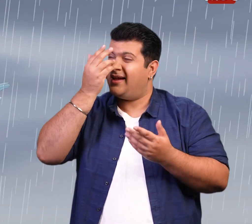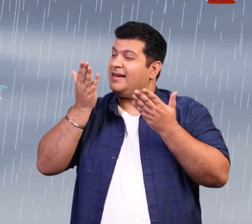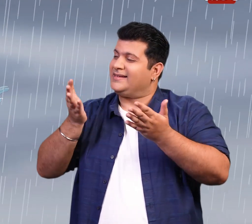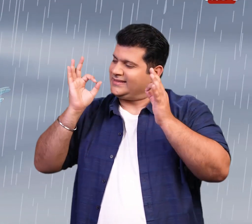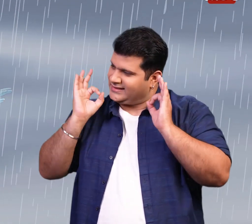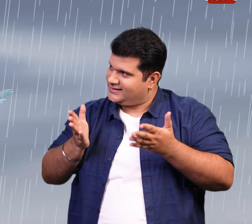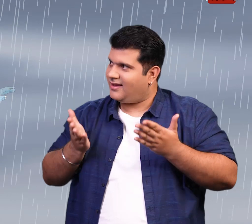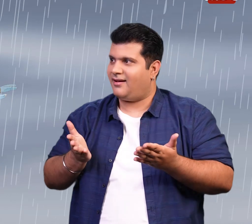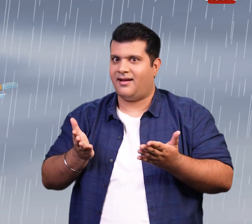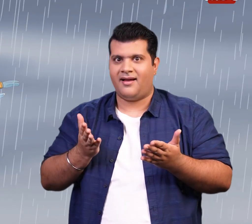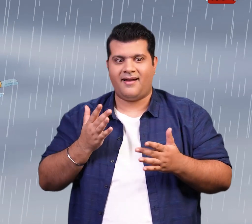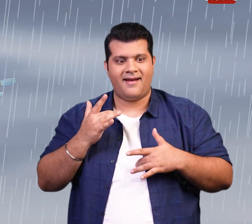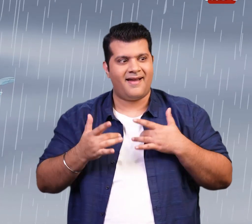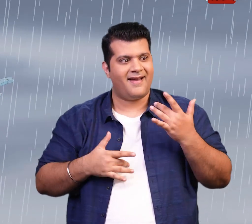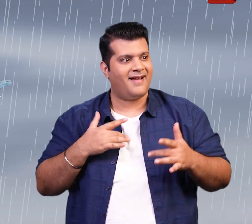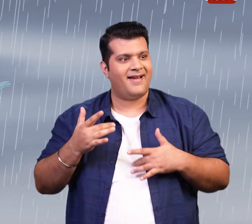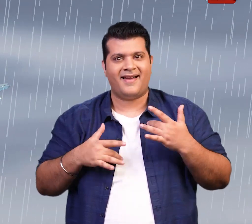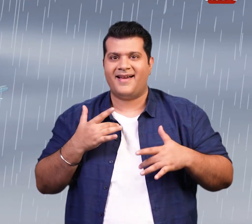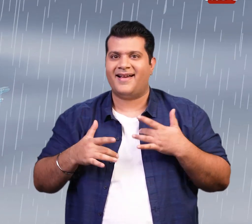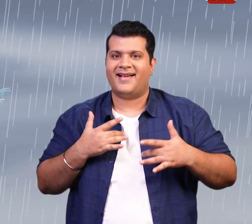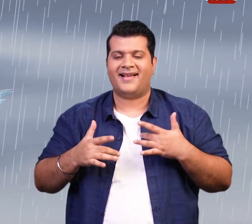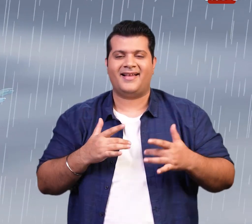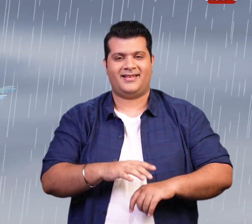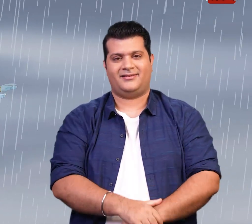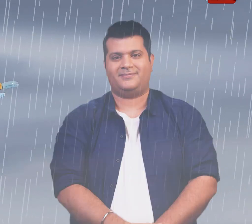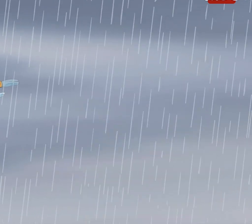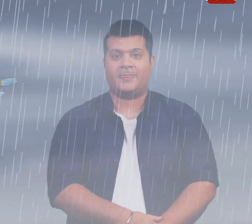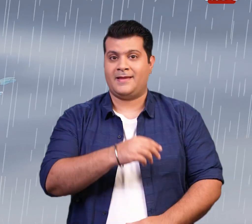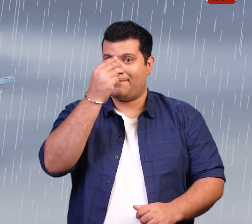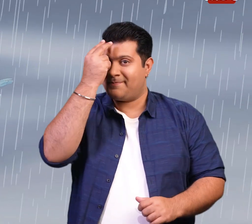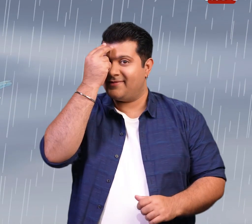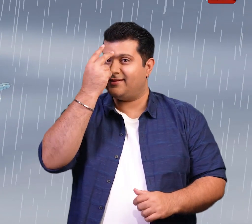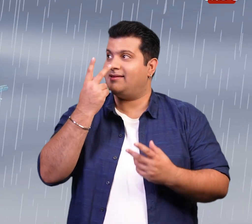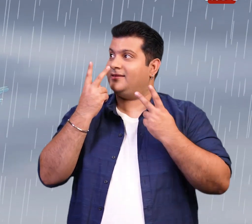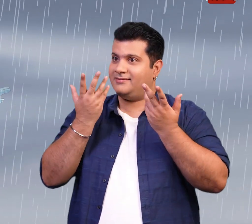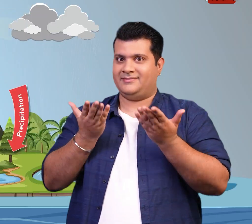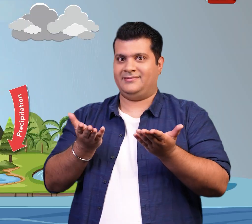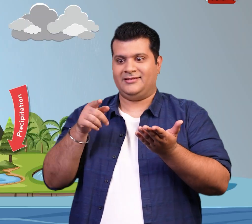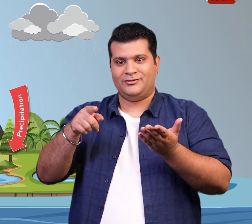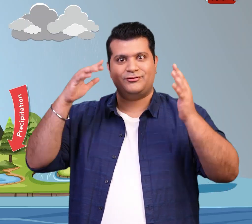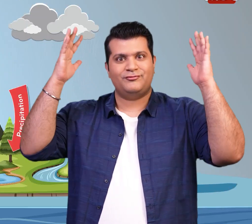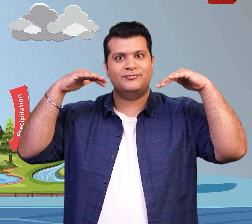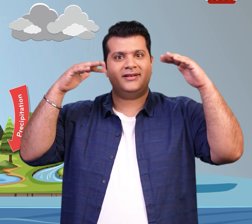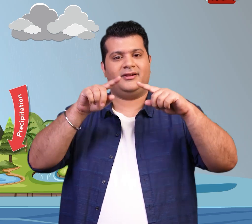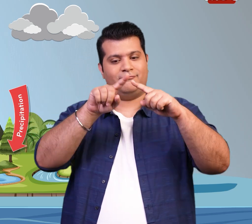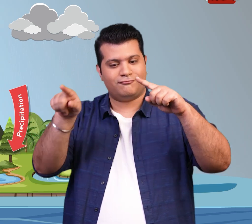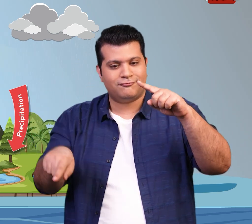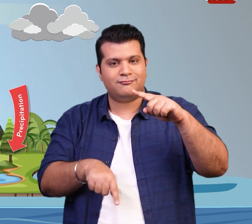Exactly! Diyah is now very excited. Megha says, So this is the water